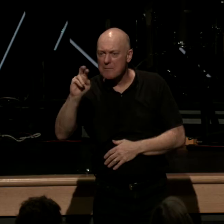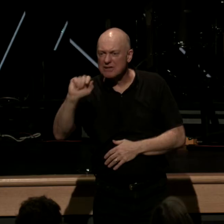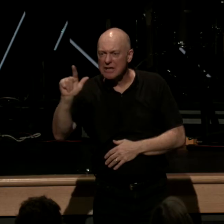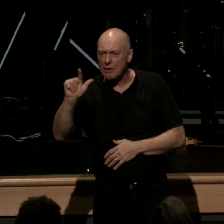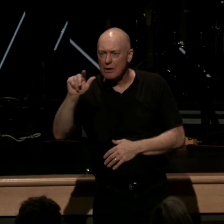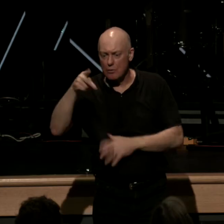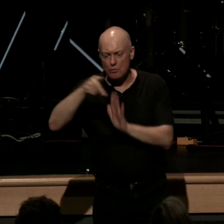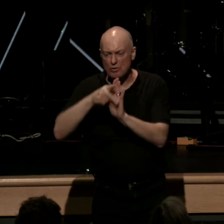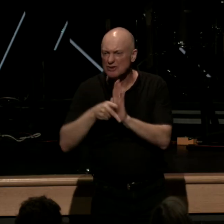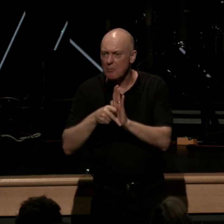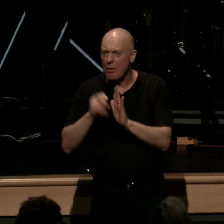of the Reformation